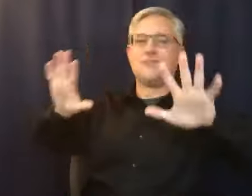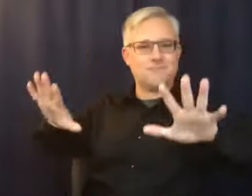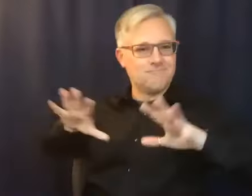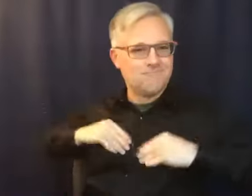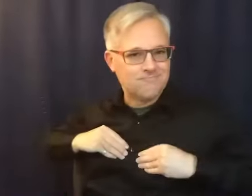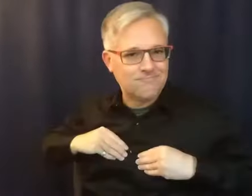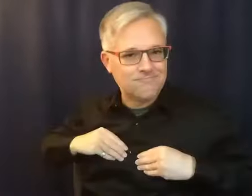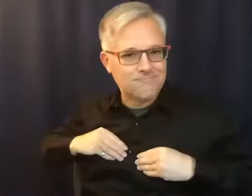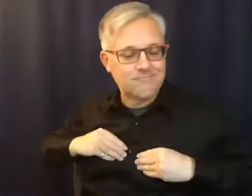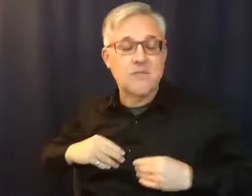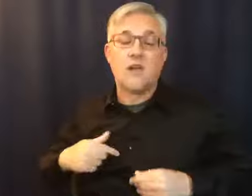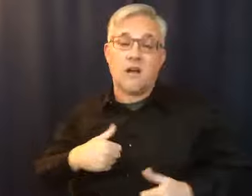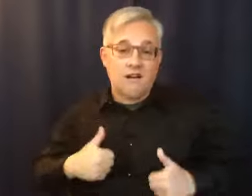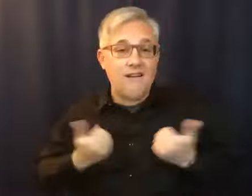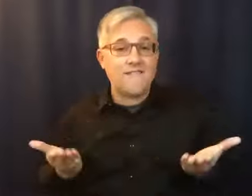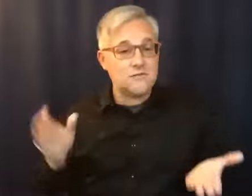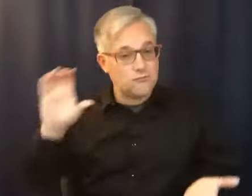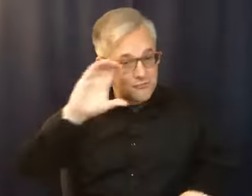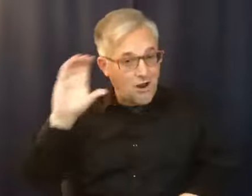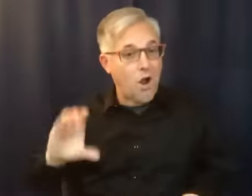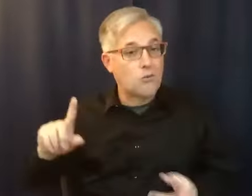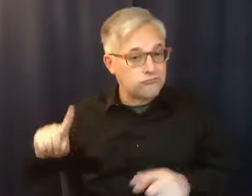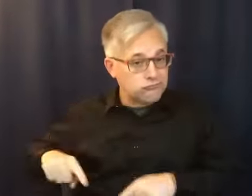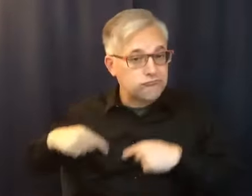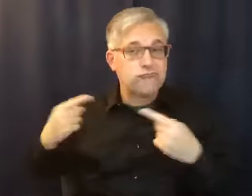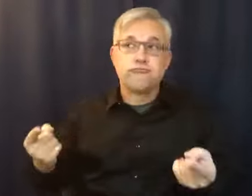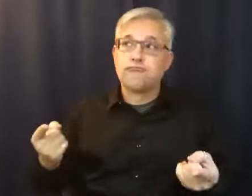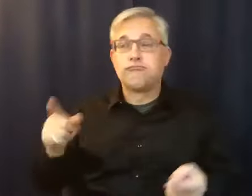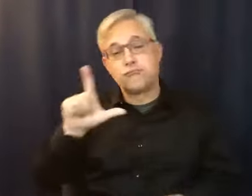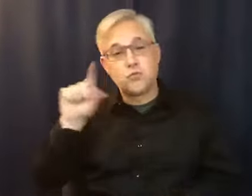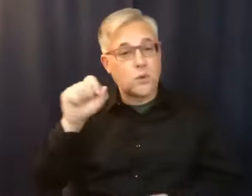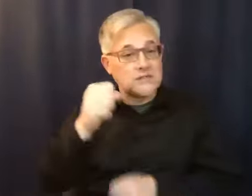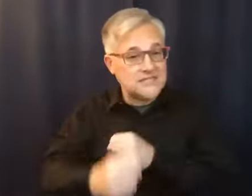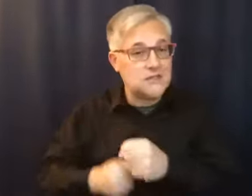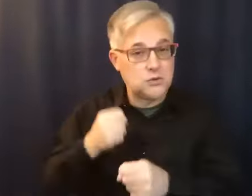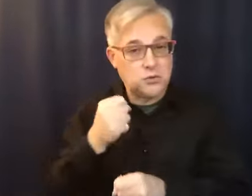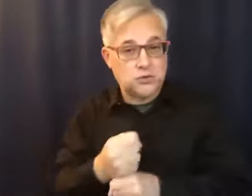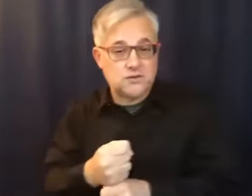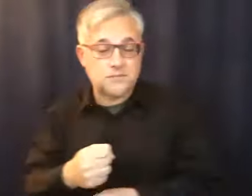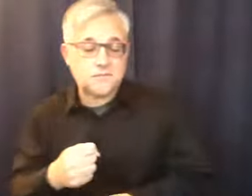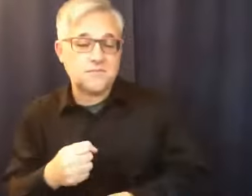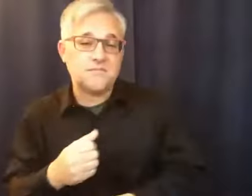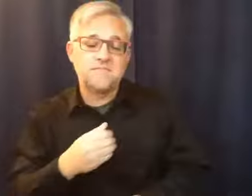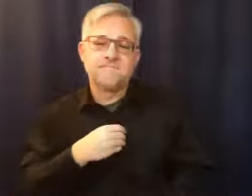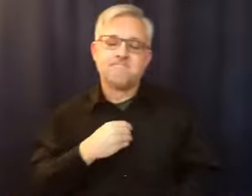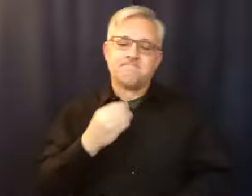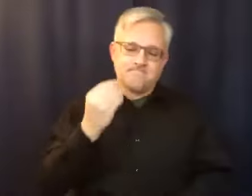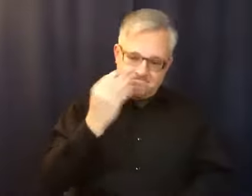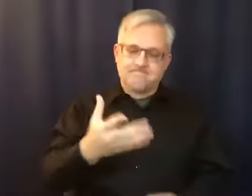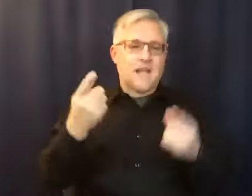here in in Chicago, for the last 20 years. I got a call a year and a half